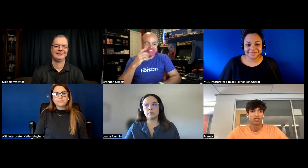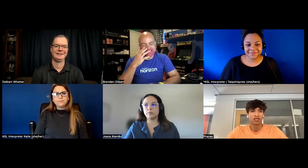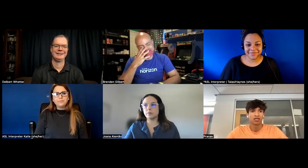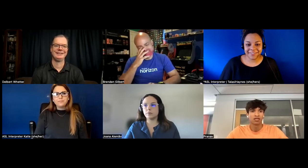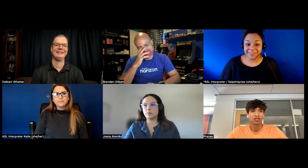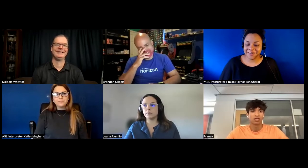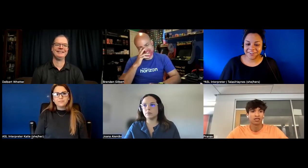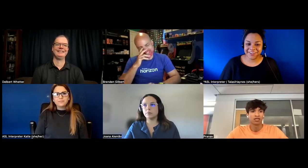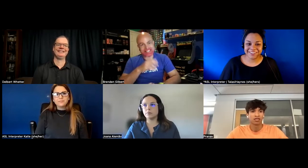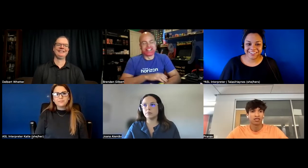that's a good question